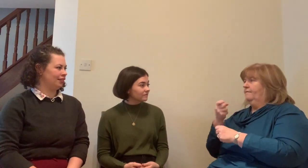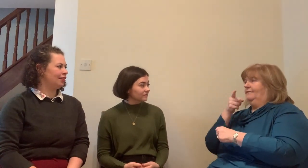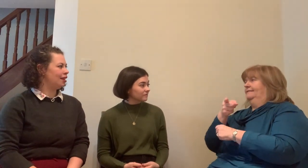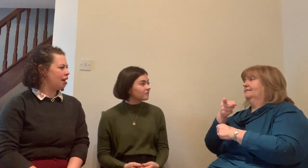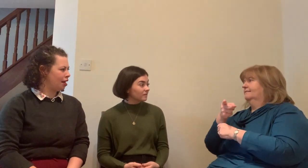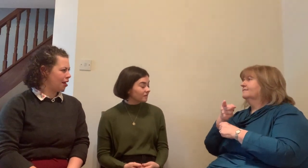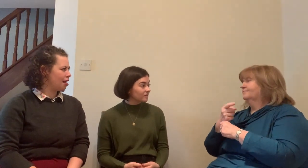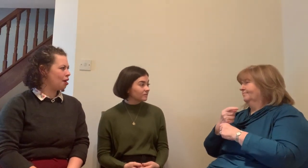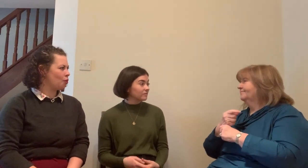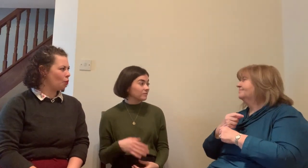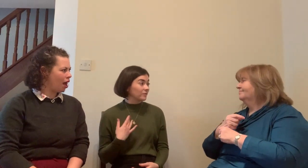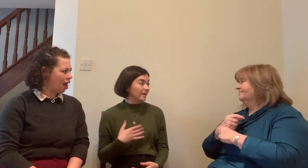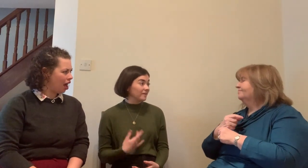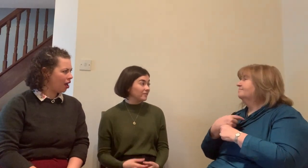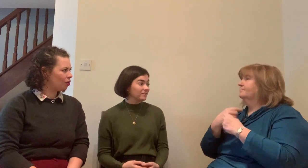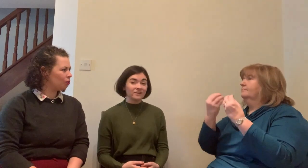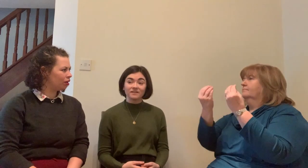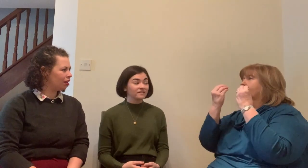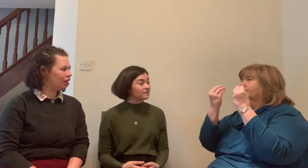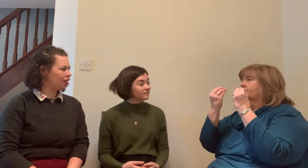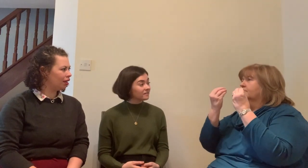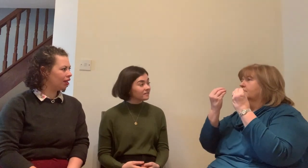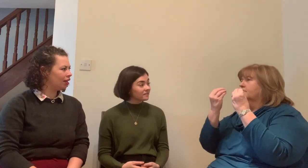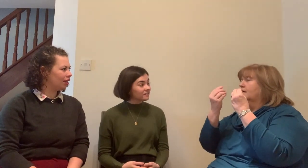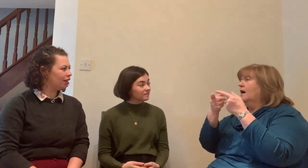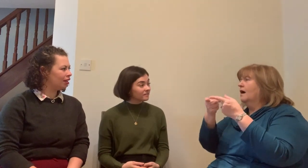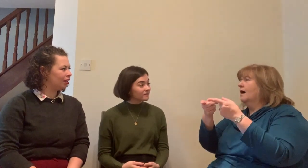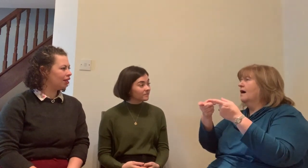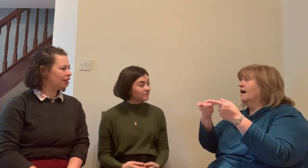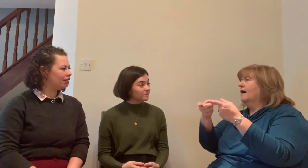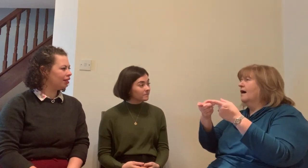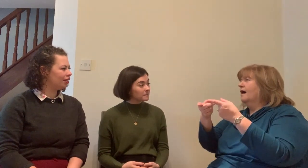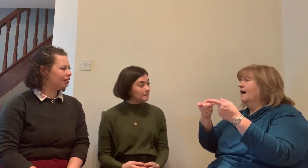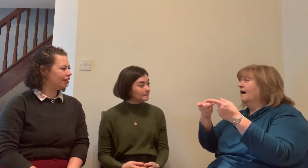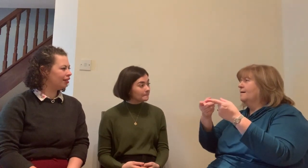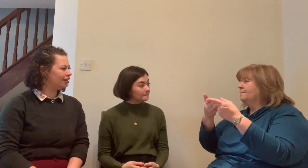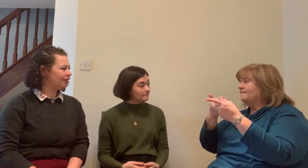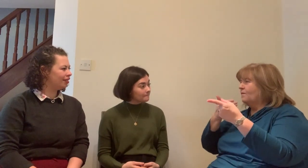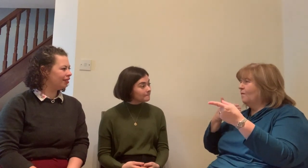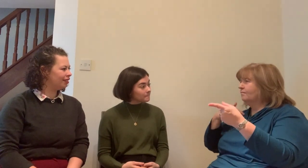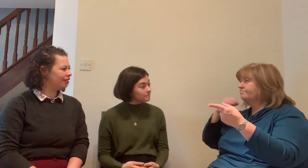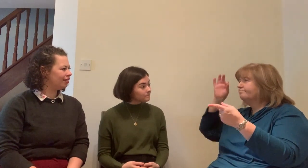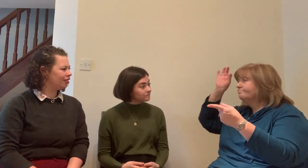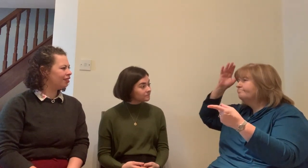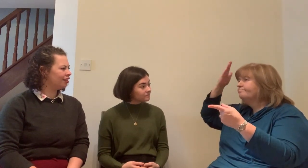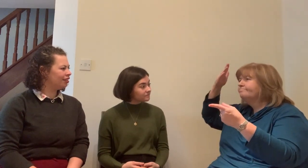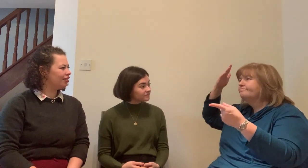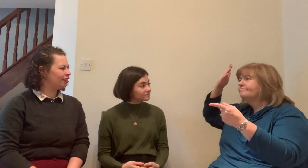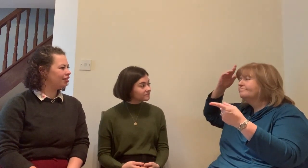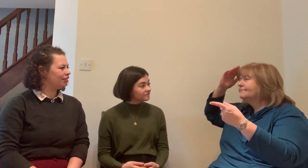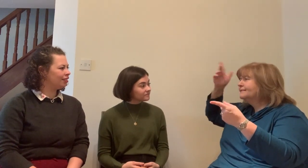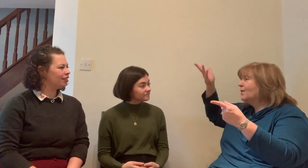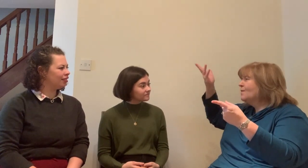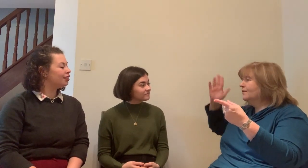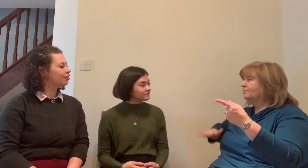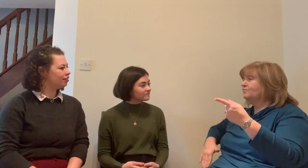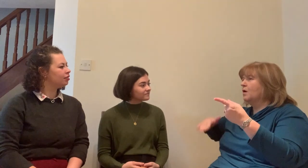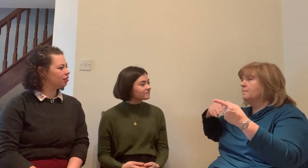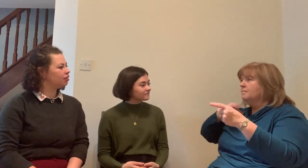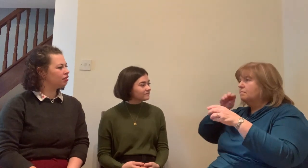you instinctively know and you instinctively have. You have that ability. It's, like I say, a soft skill but again, this is a choice and